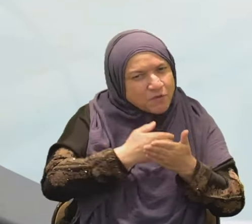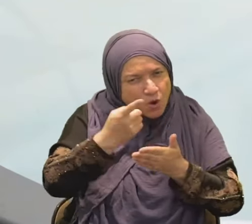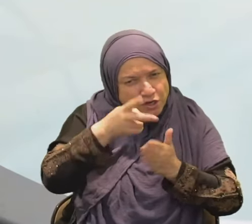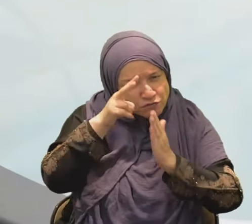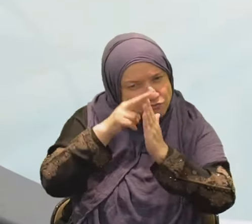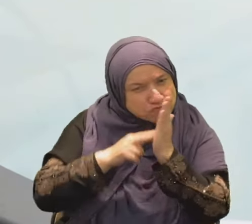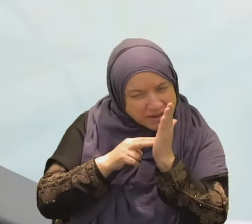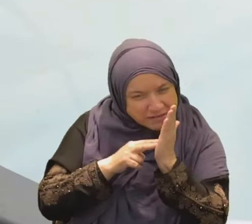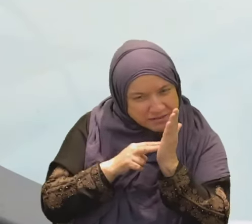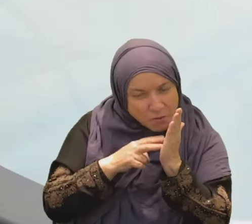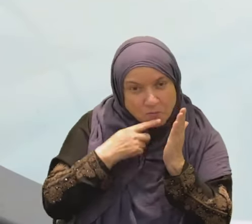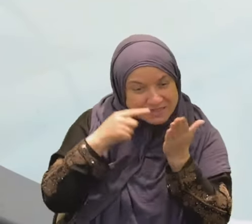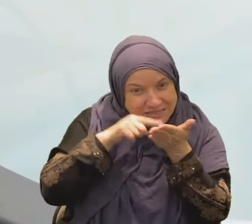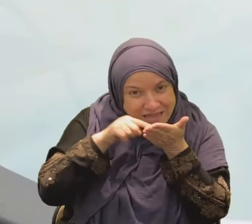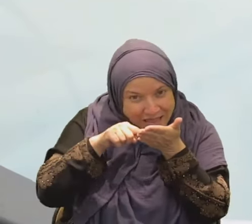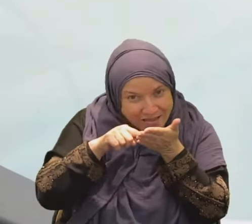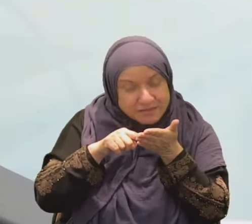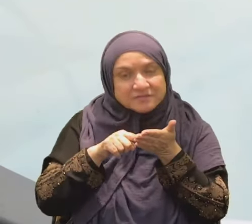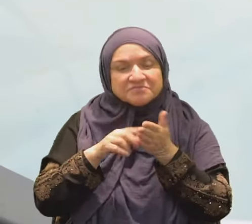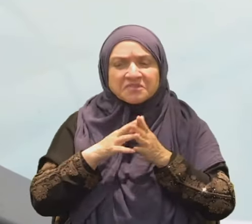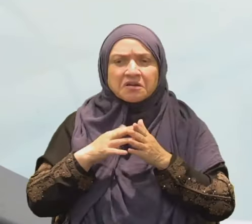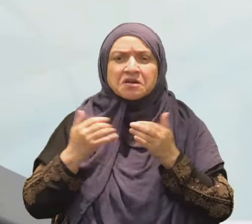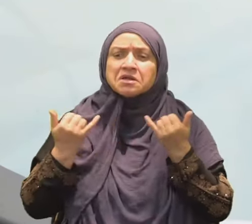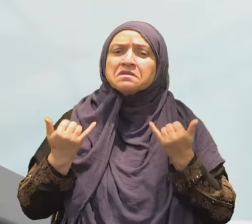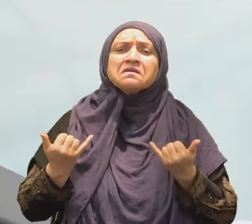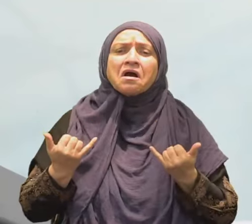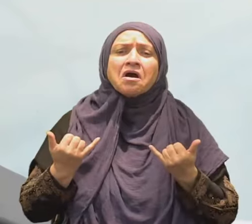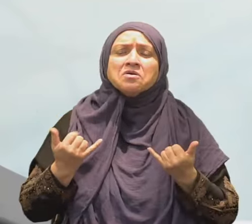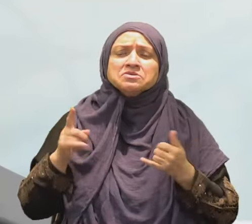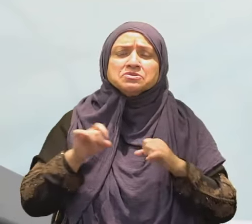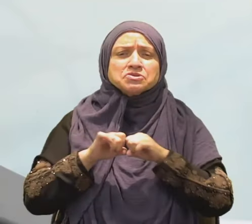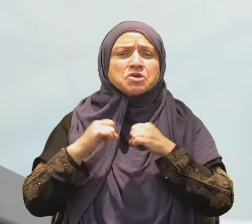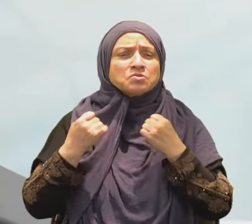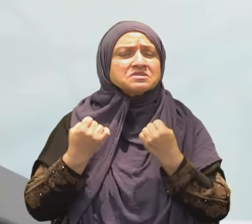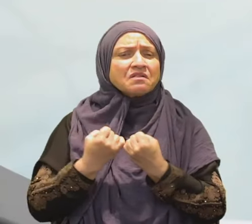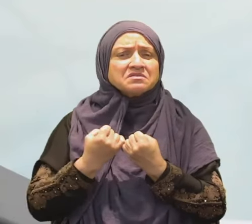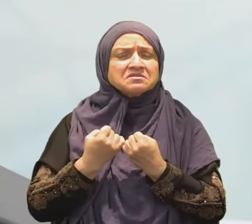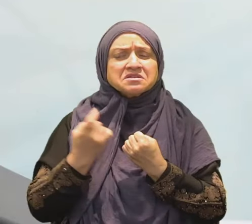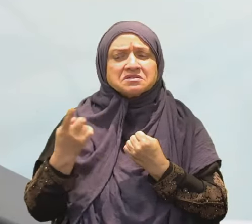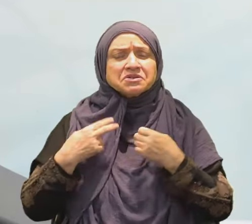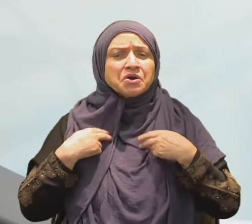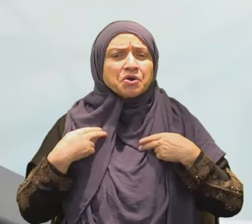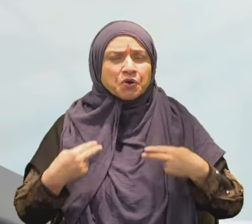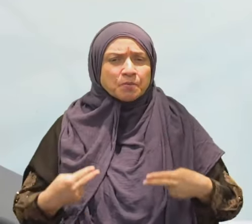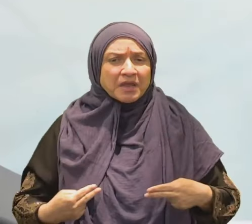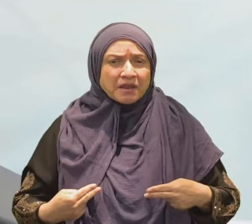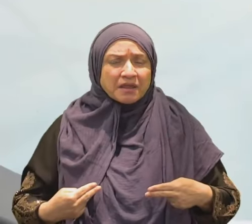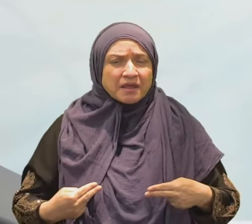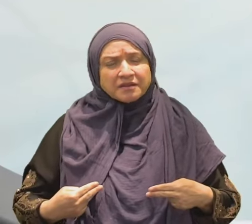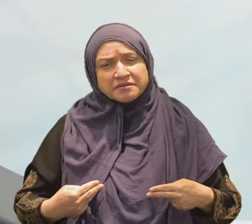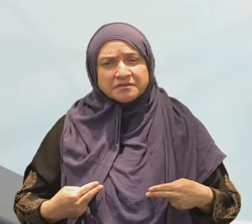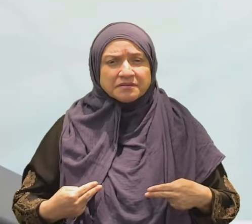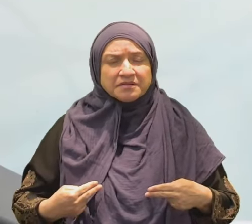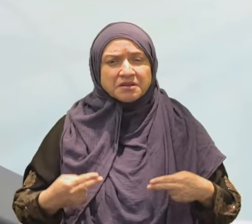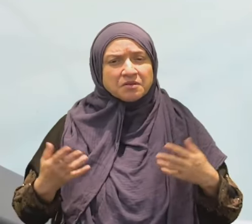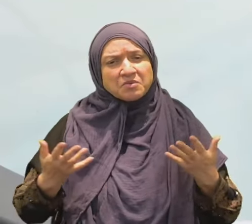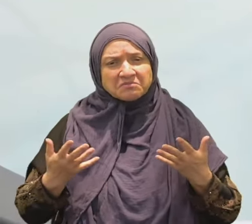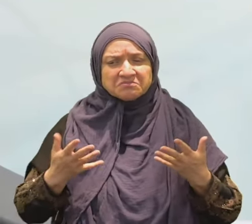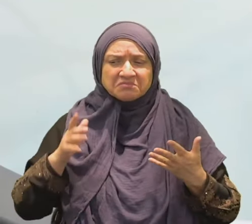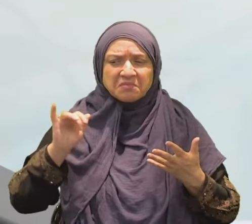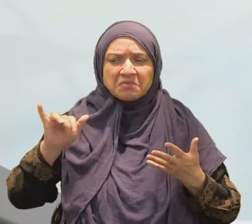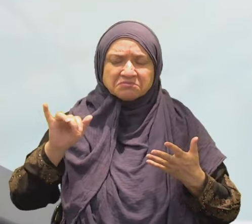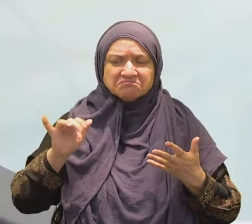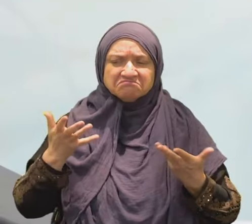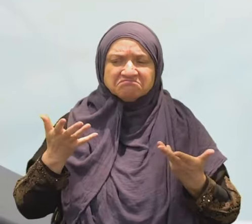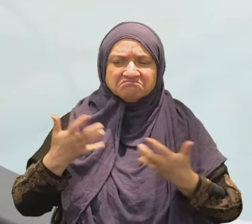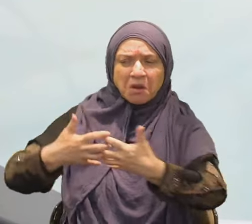Modern society consider human being as a mechanical body, as a machine, as a body, made up of few chemicals.